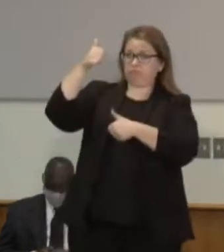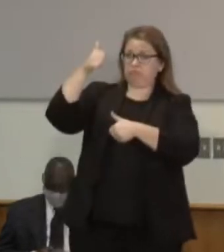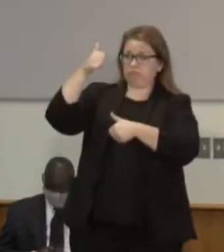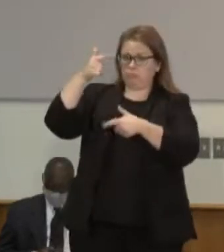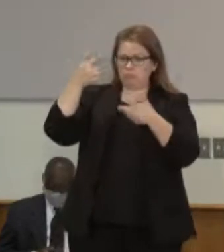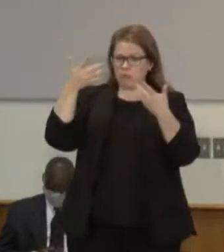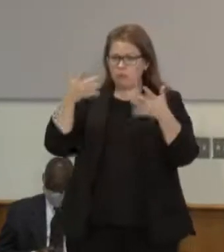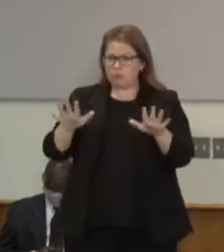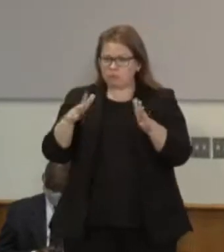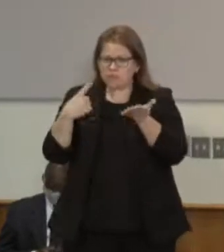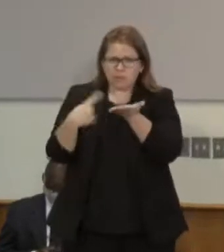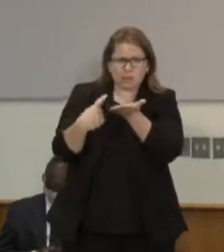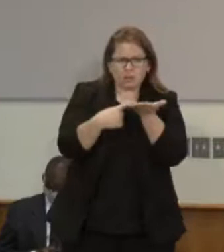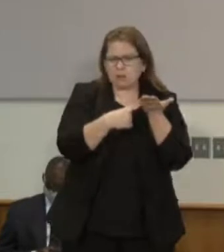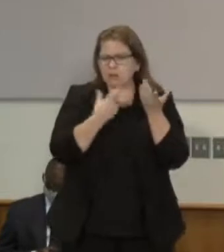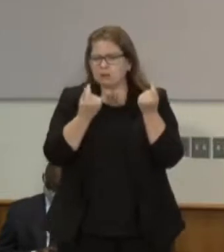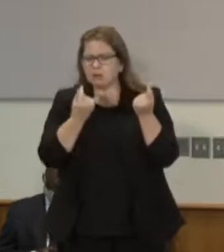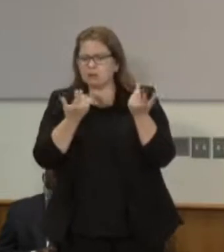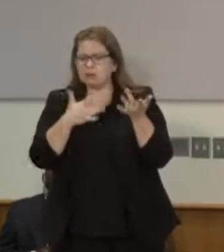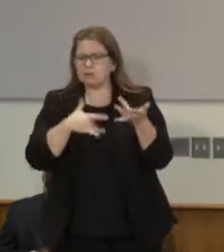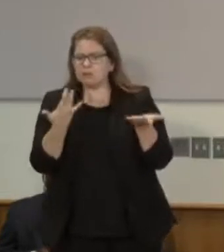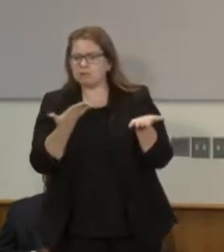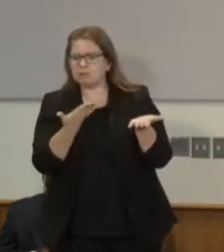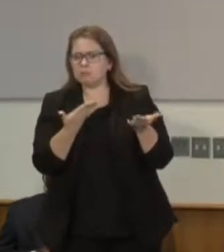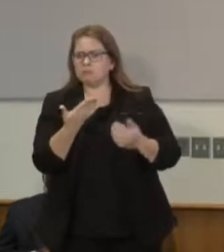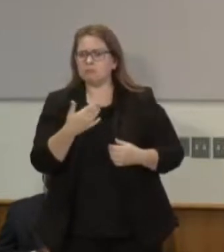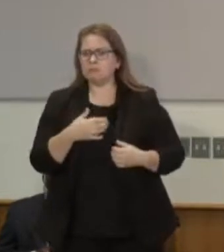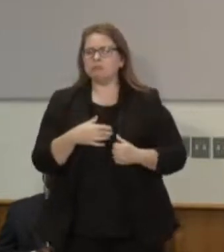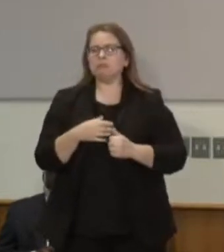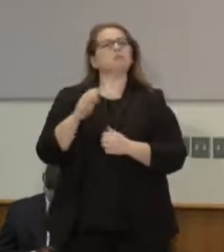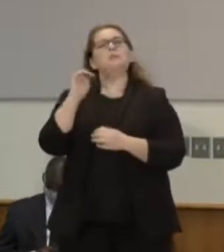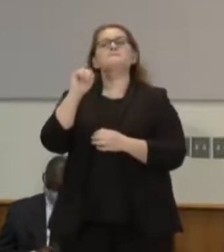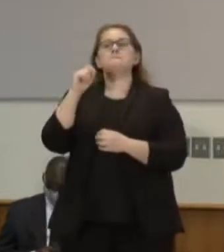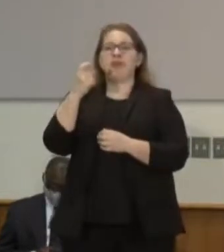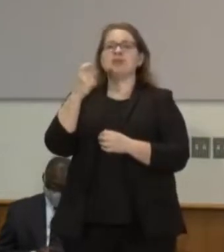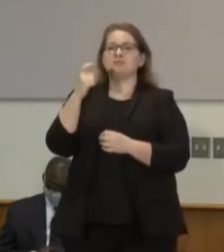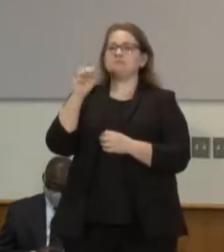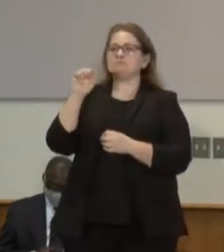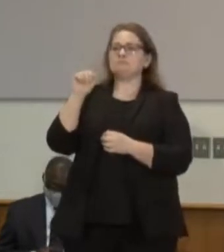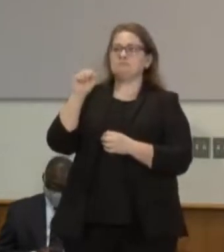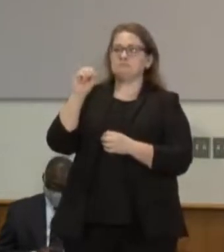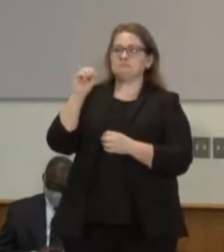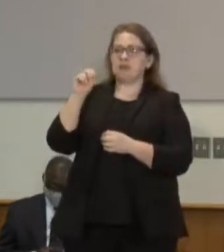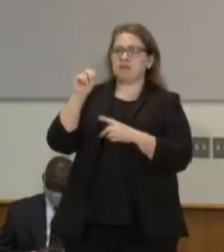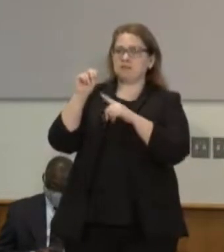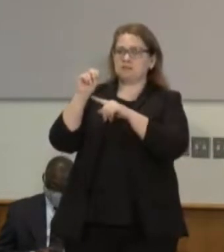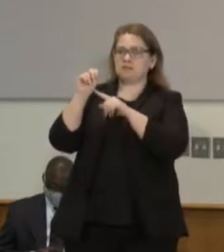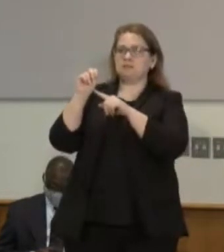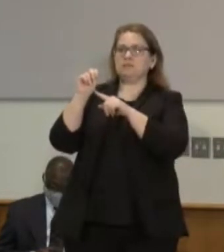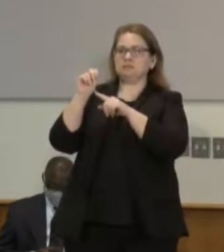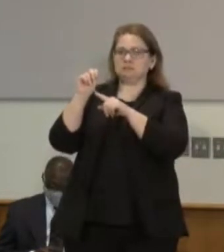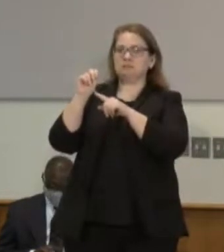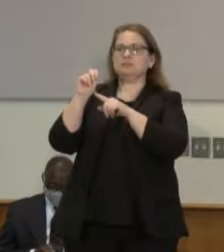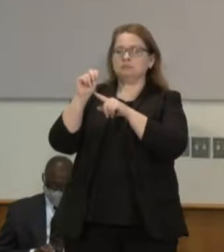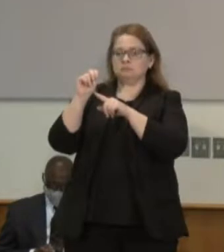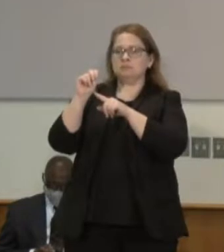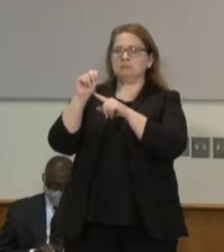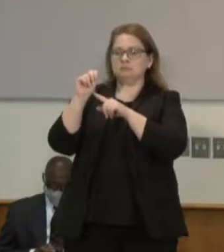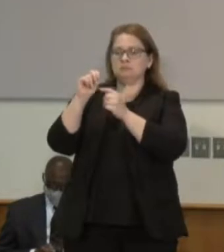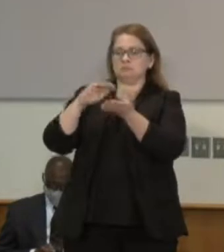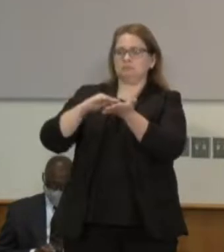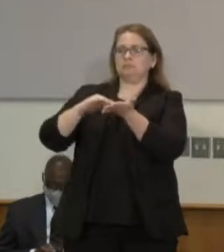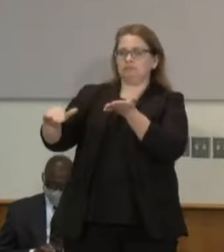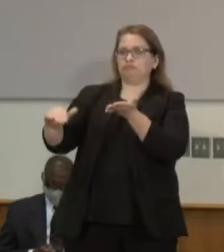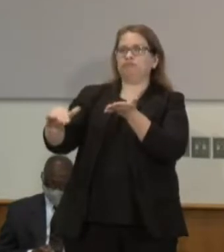yes the the Max Mason pardon will will be heard tomorrow morning at 9 a.m. and we believe and